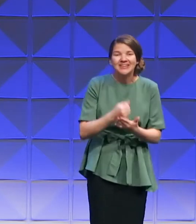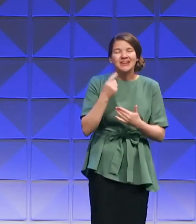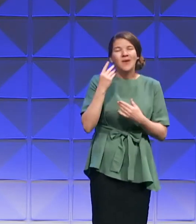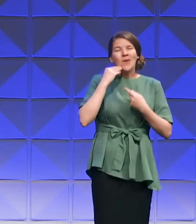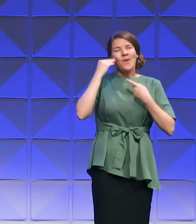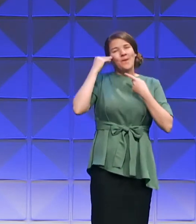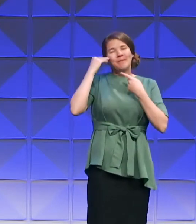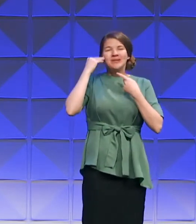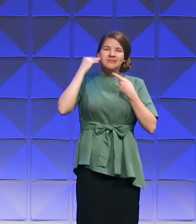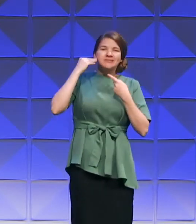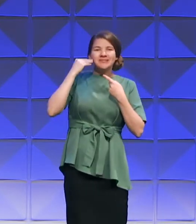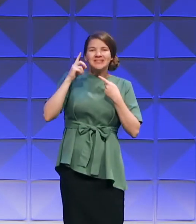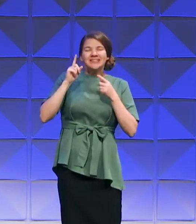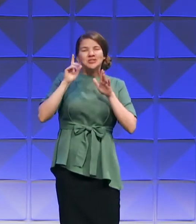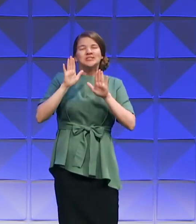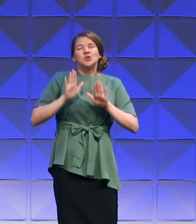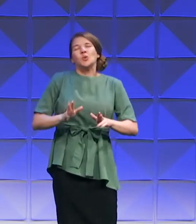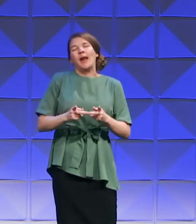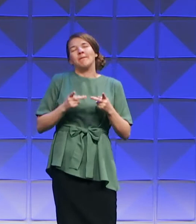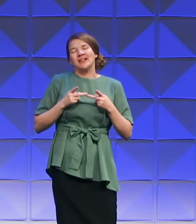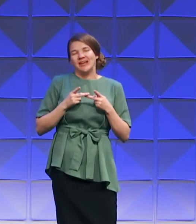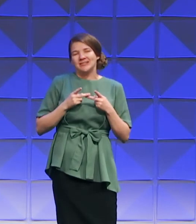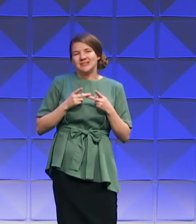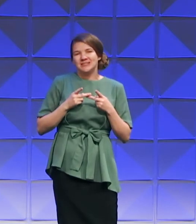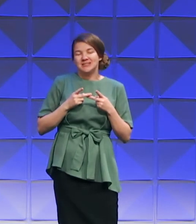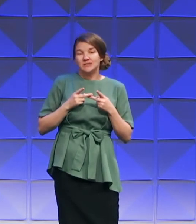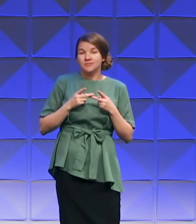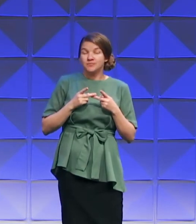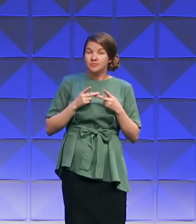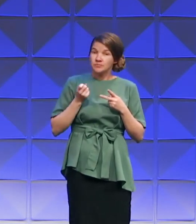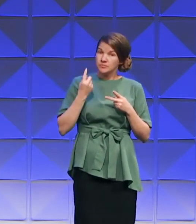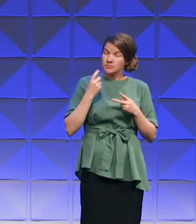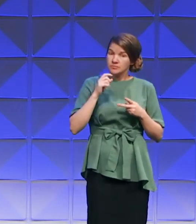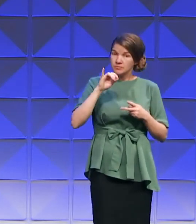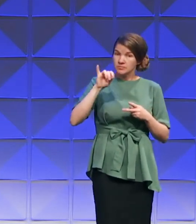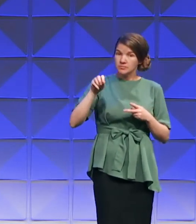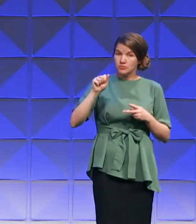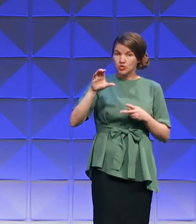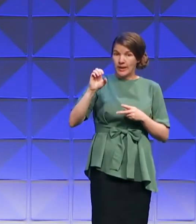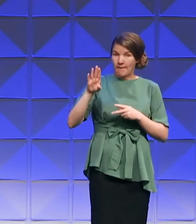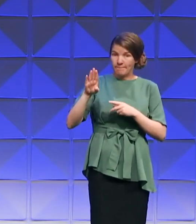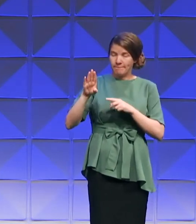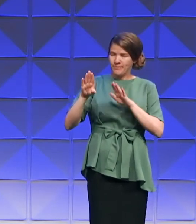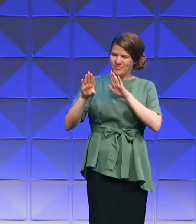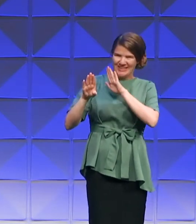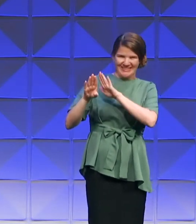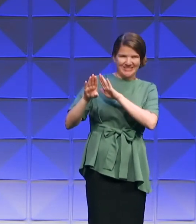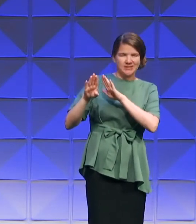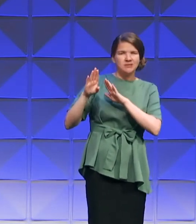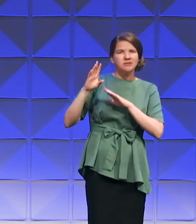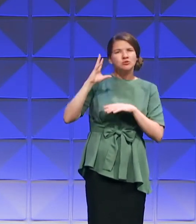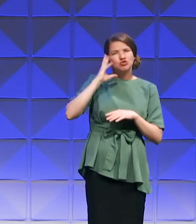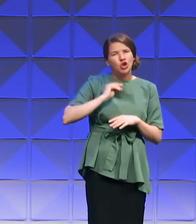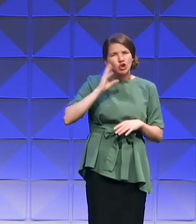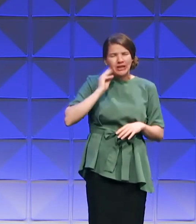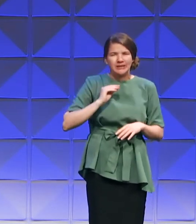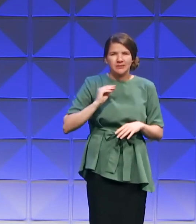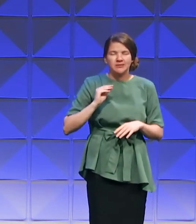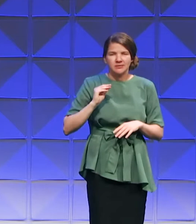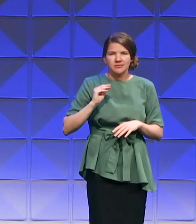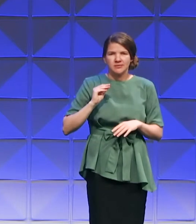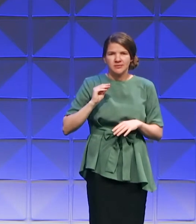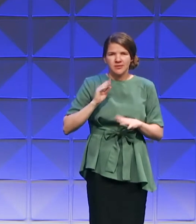home. It's a great, great place to be. Jacob's journey speaks to us today. He was in search for the